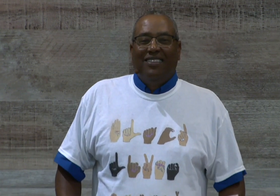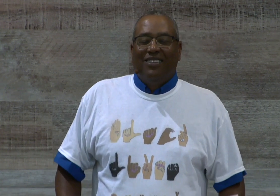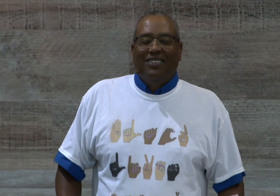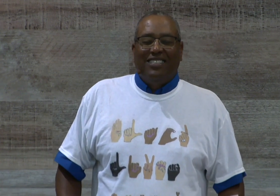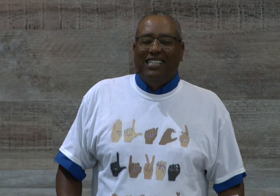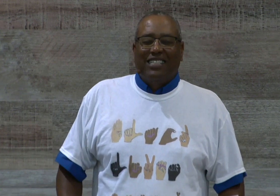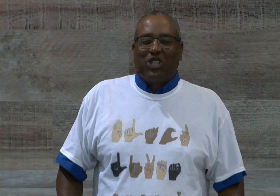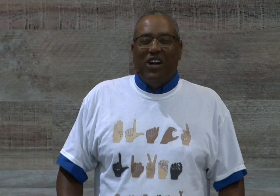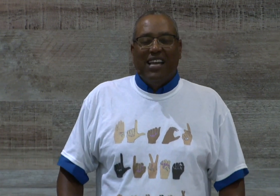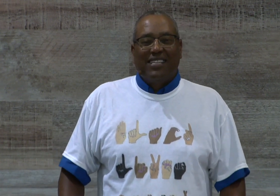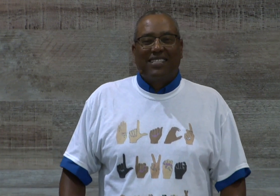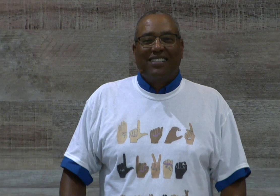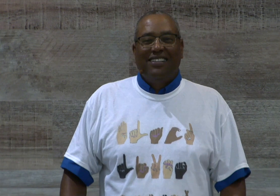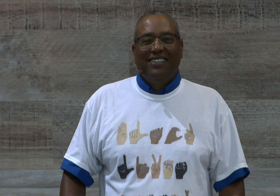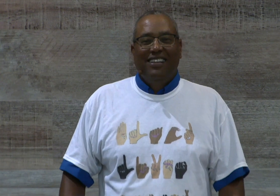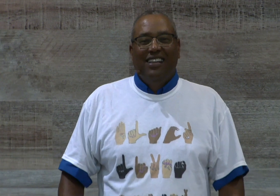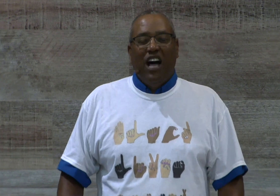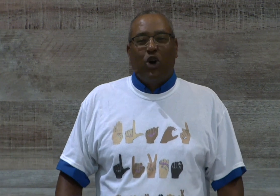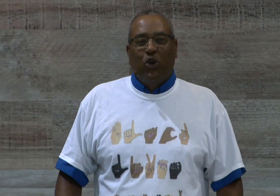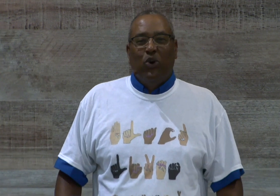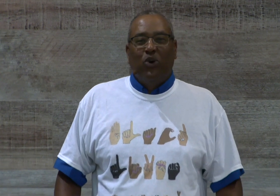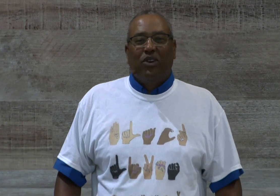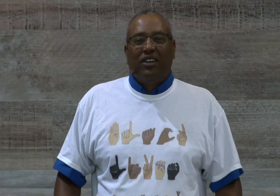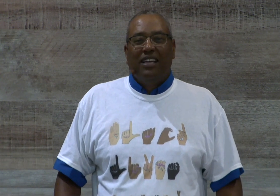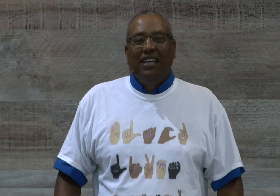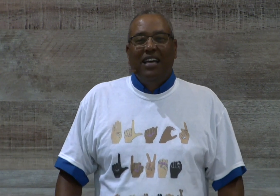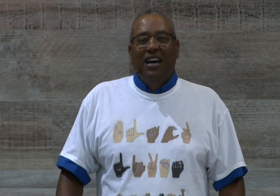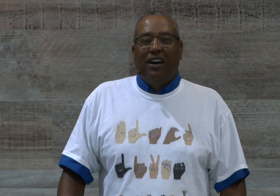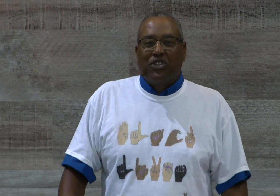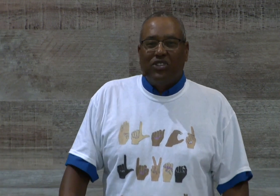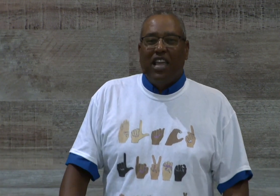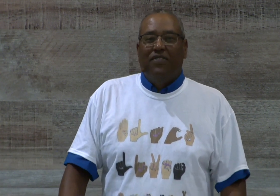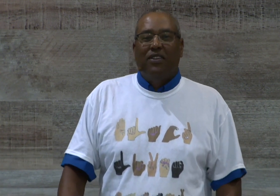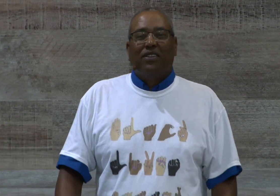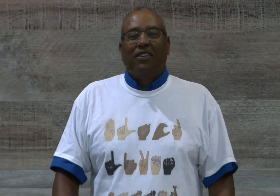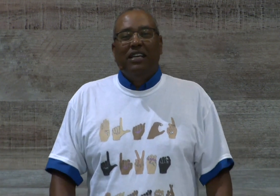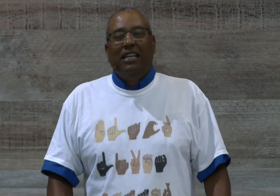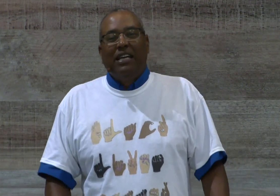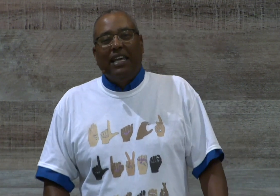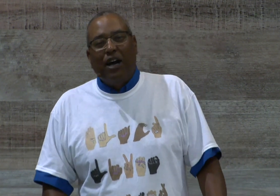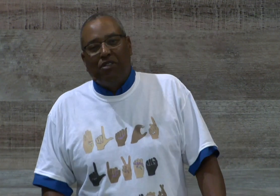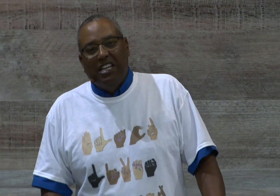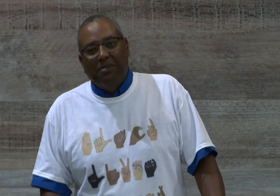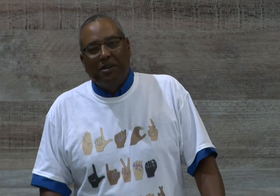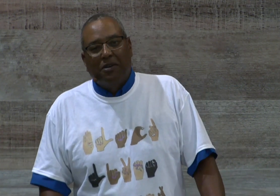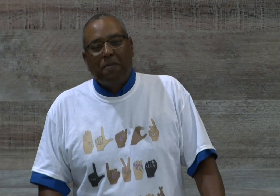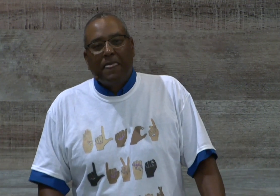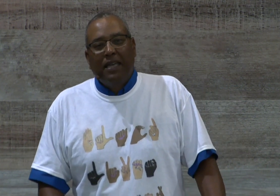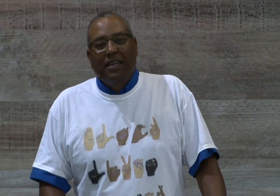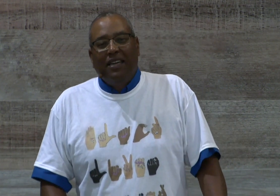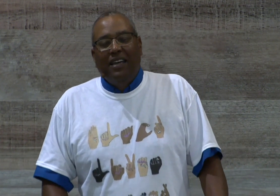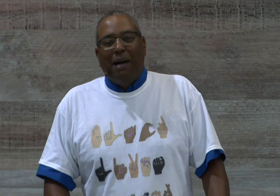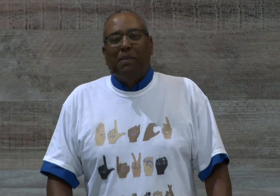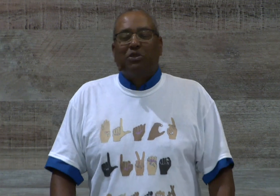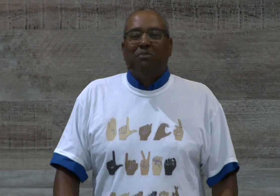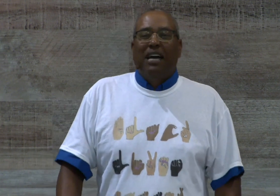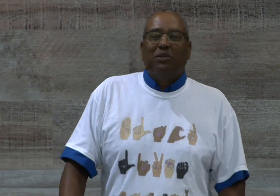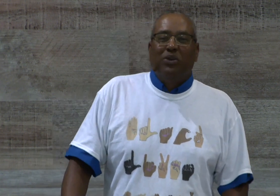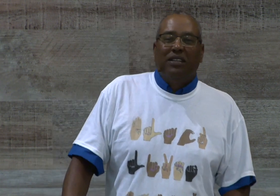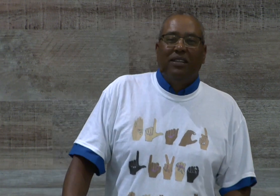Jesus Christ our Lord our Savior and our Redeemer. I remember sometimes when I